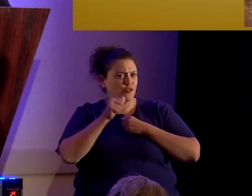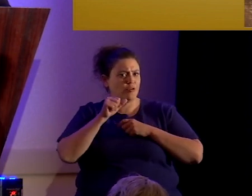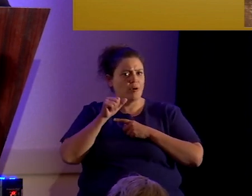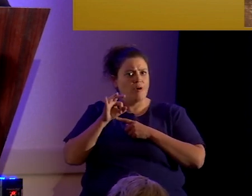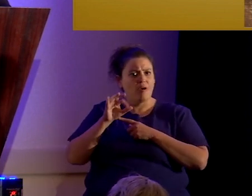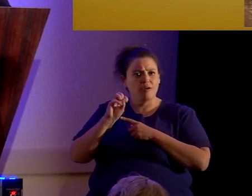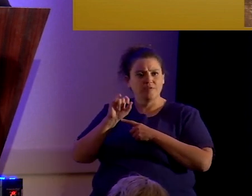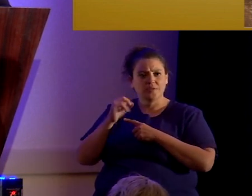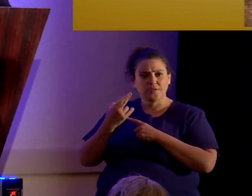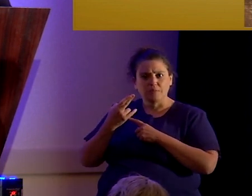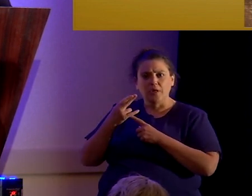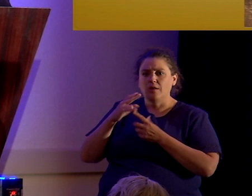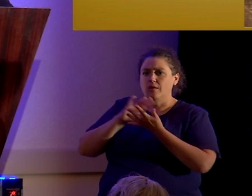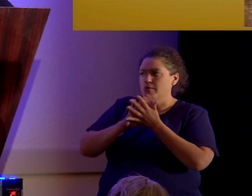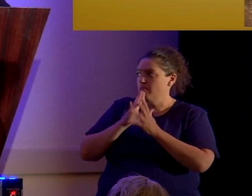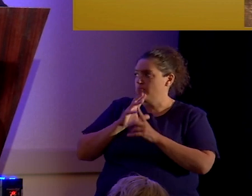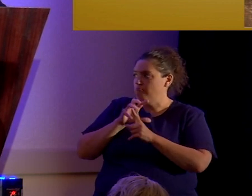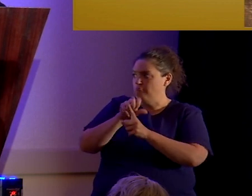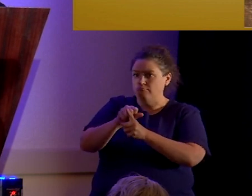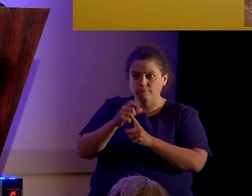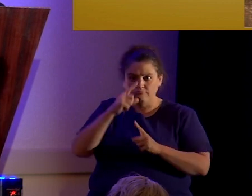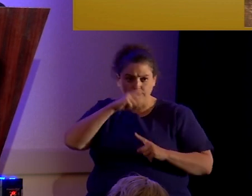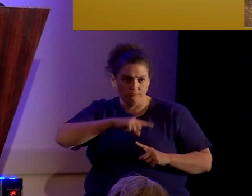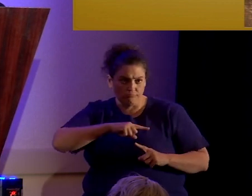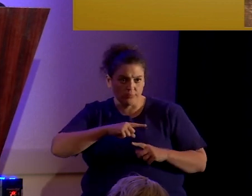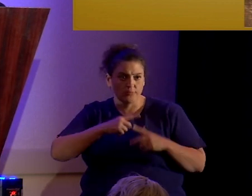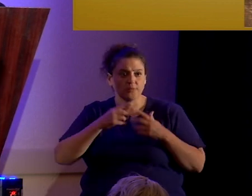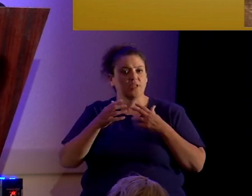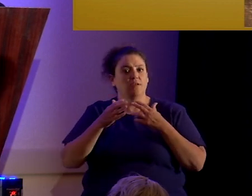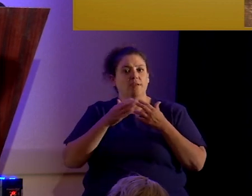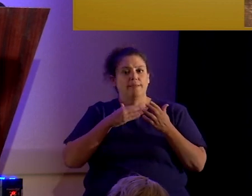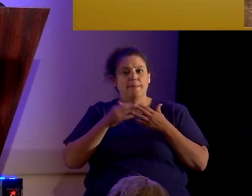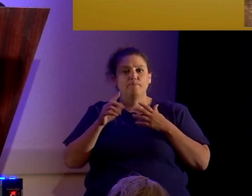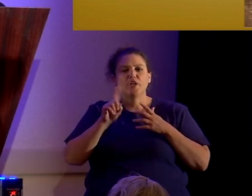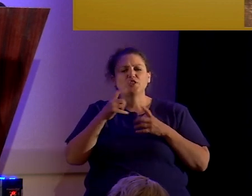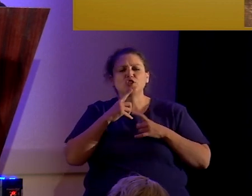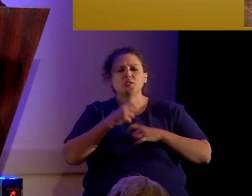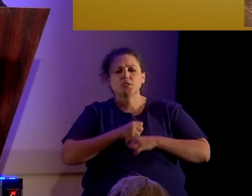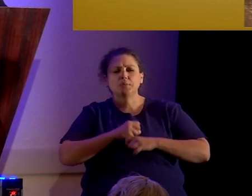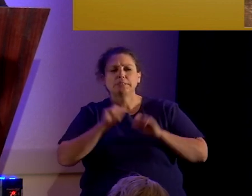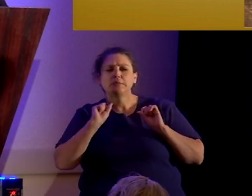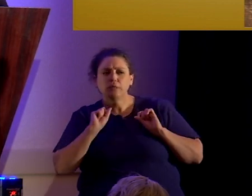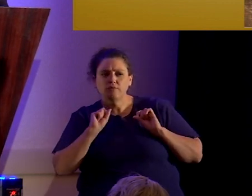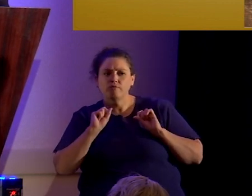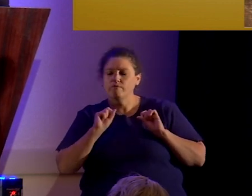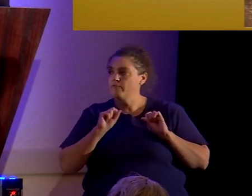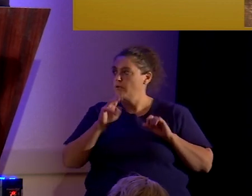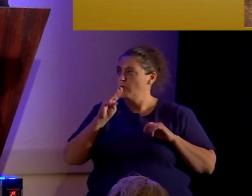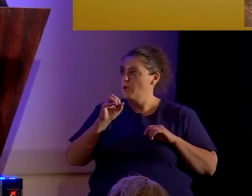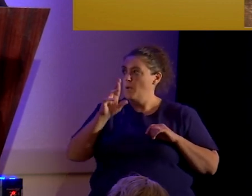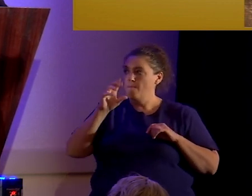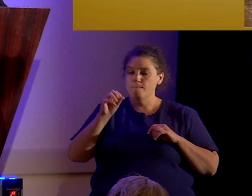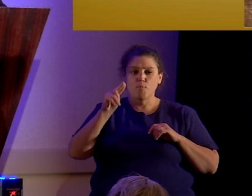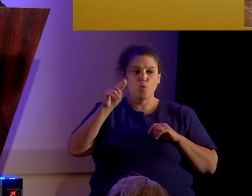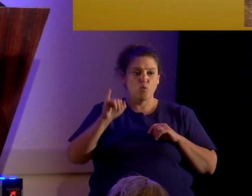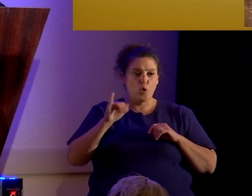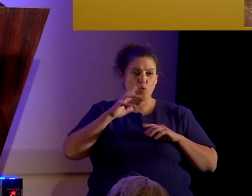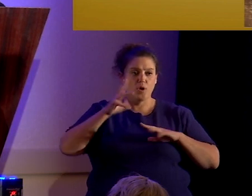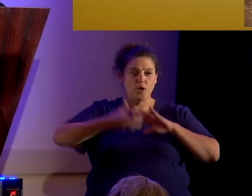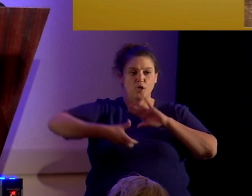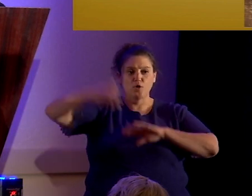being gainsay. Although, of course, as you know, just to be safe, Moroni took the plates